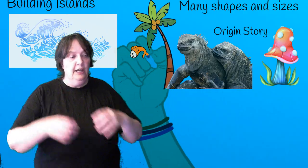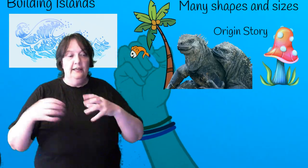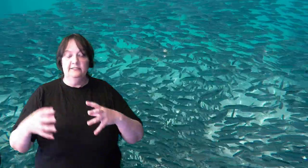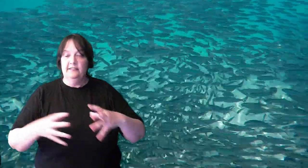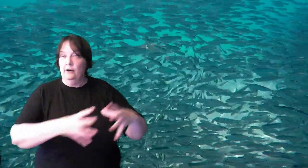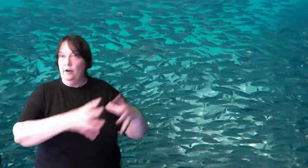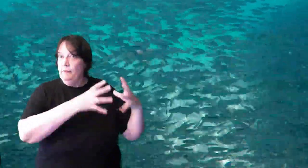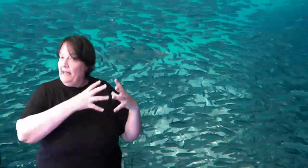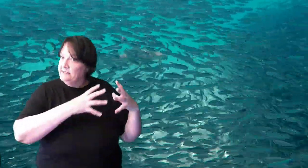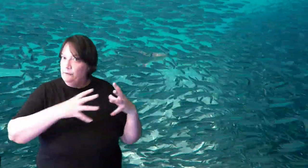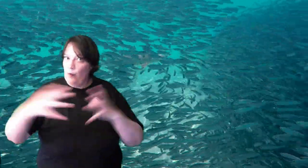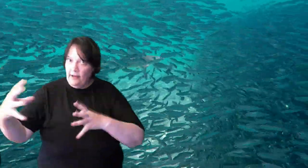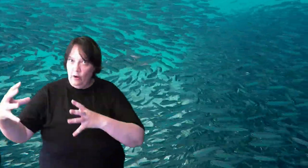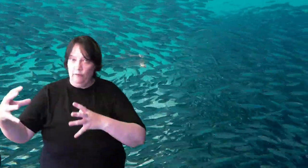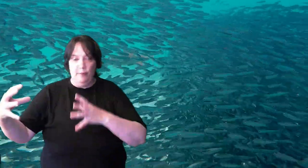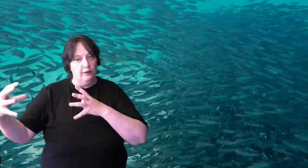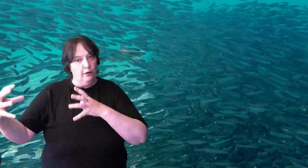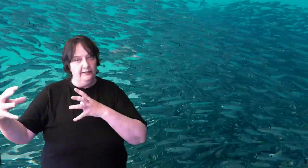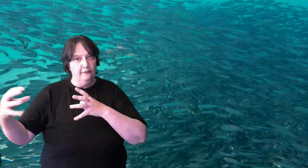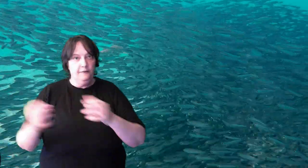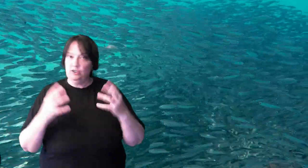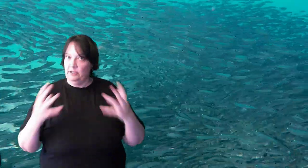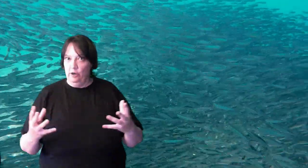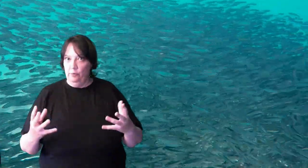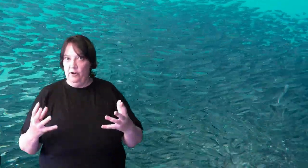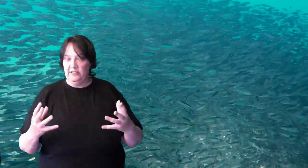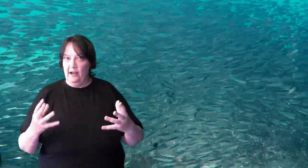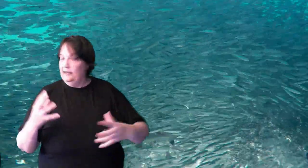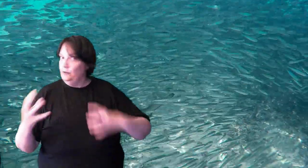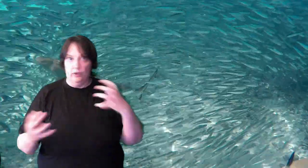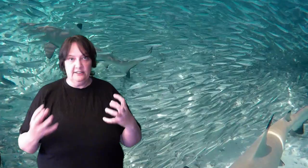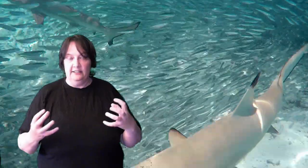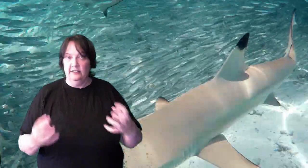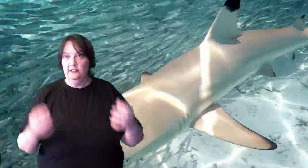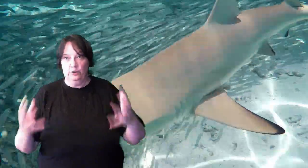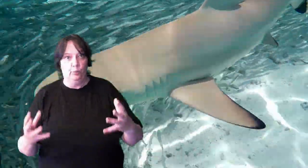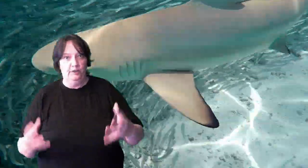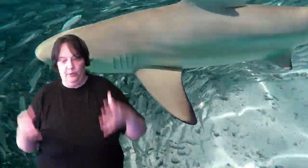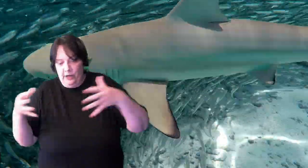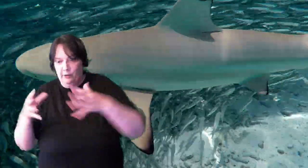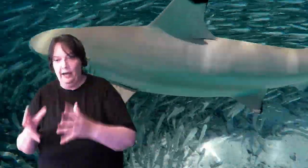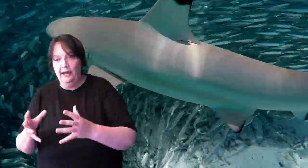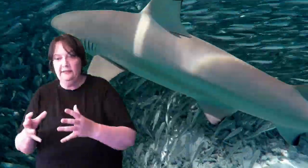Is there a massive run of migrating fish that go past the island once a year that your people go and hunt?